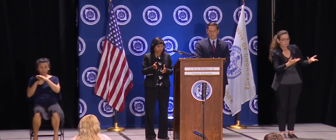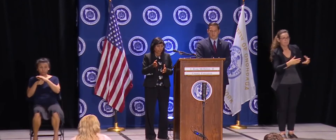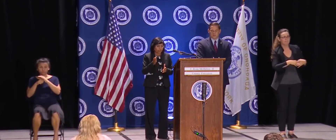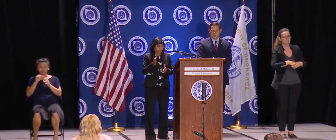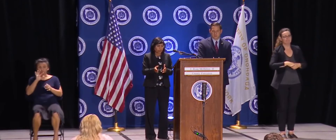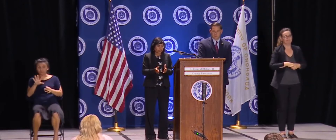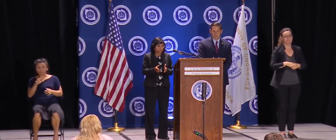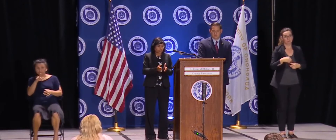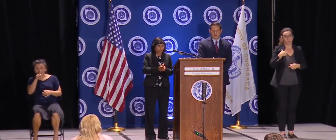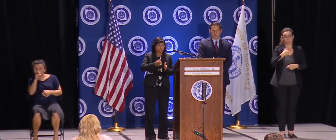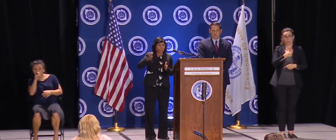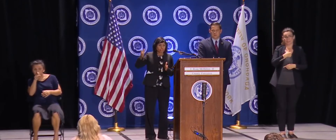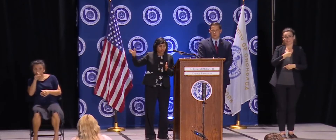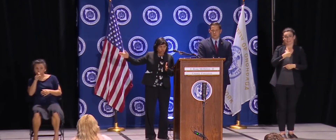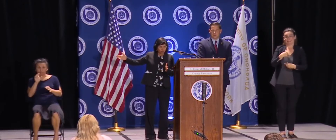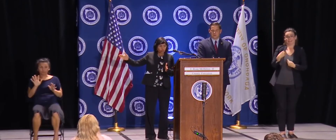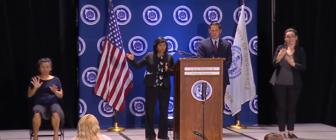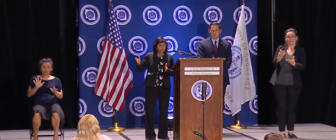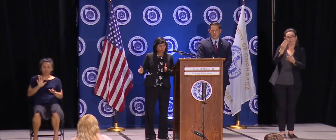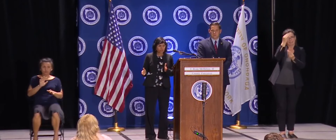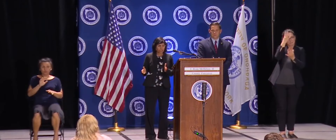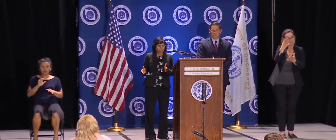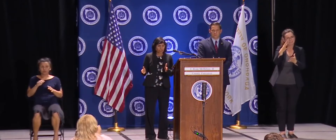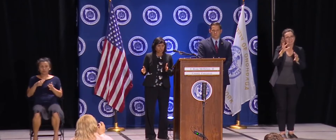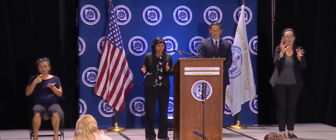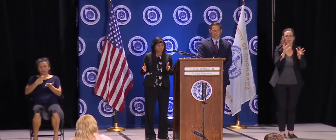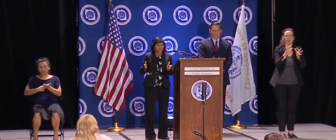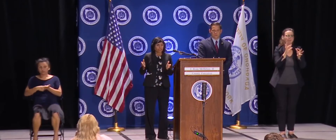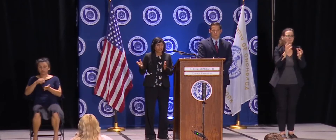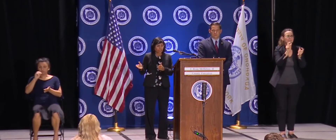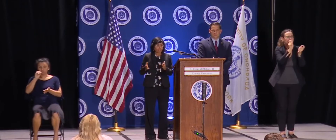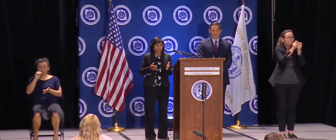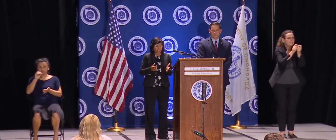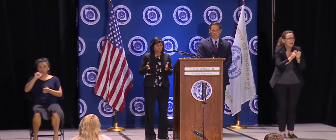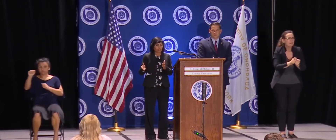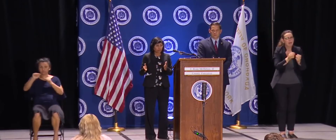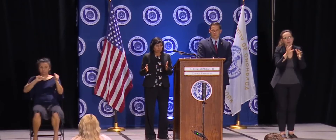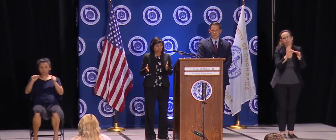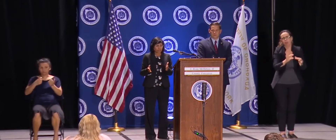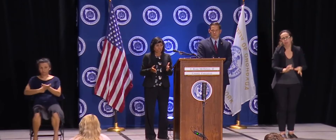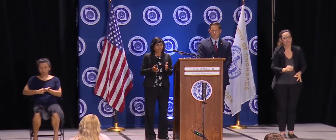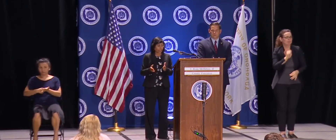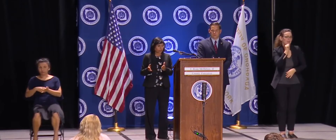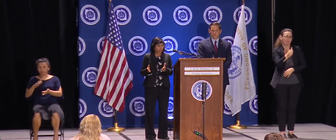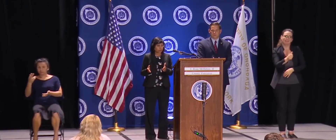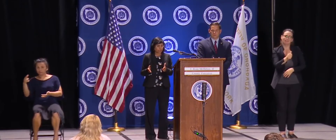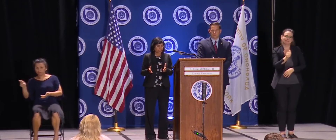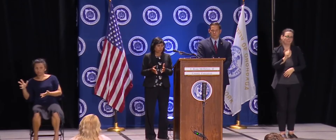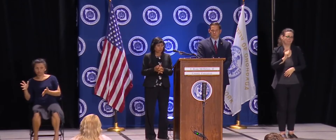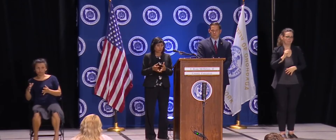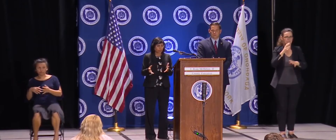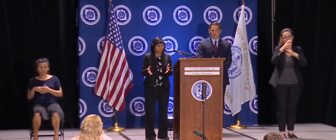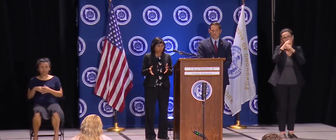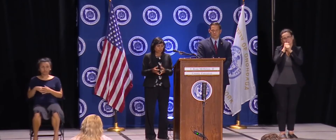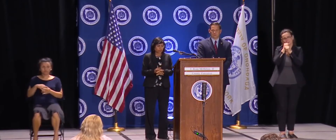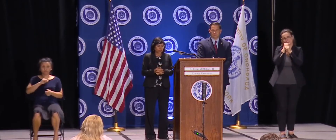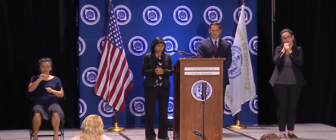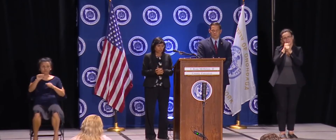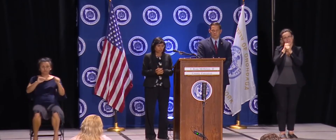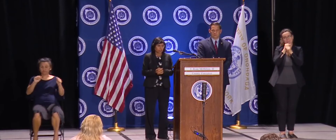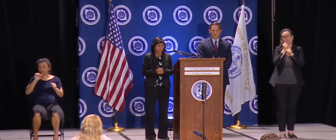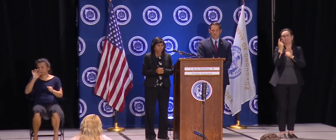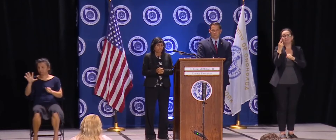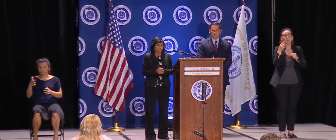our recommendation to the superintendent. And then he or she is going to decide how they communicate. We provide them